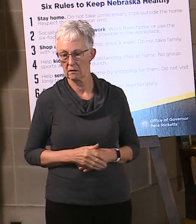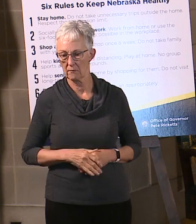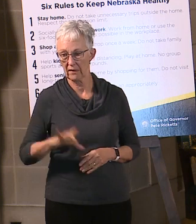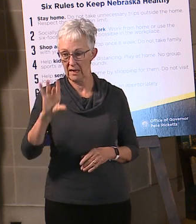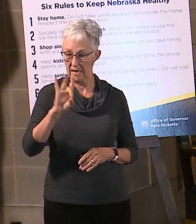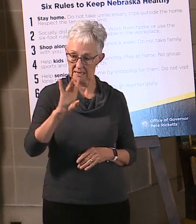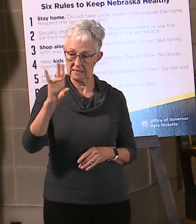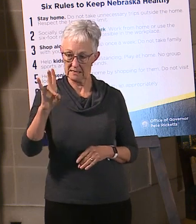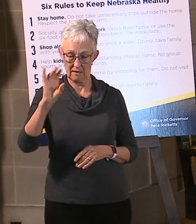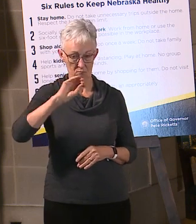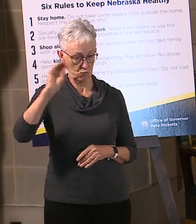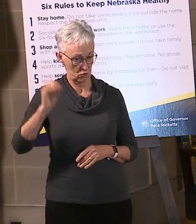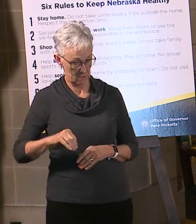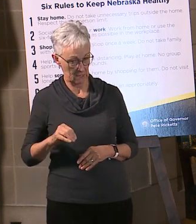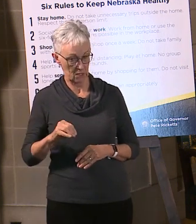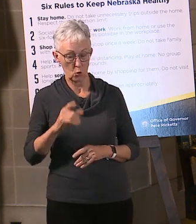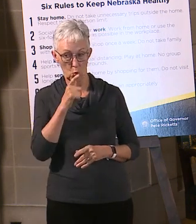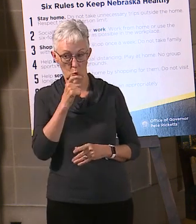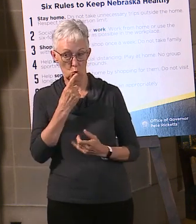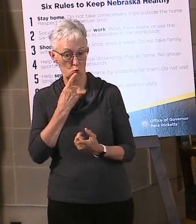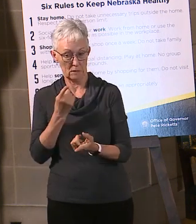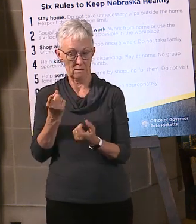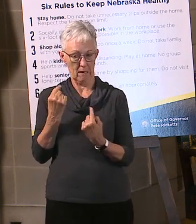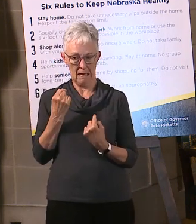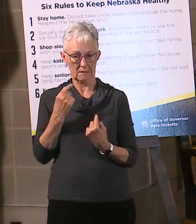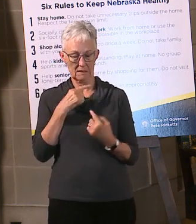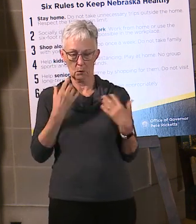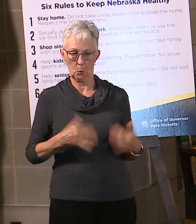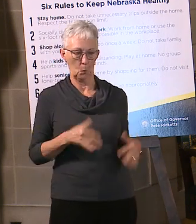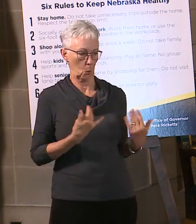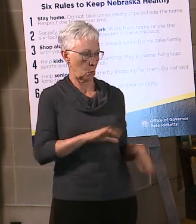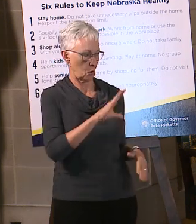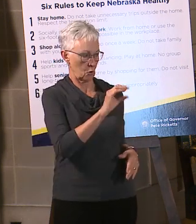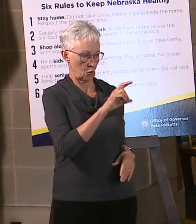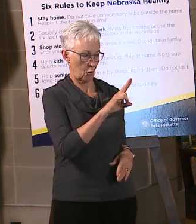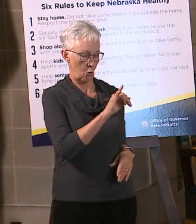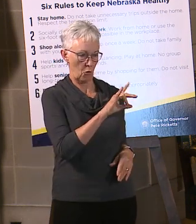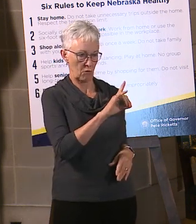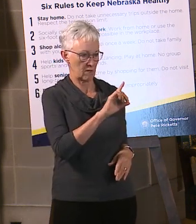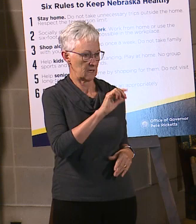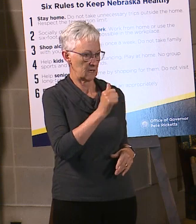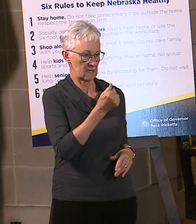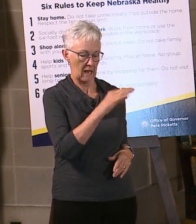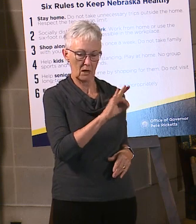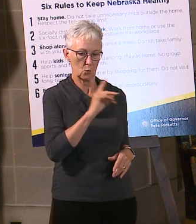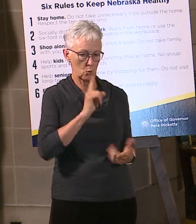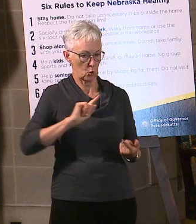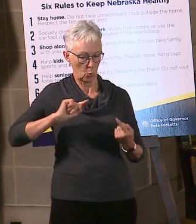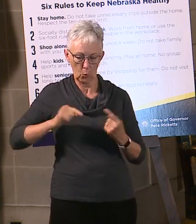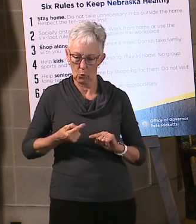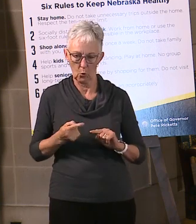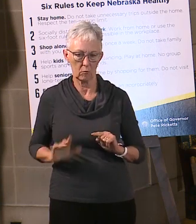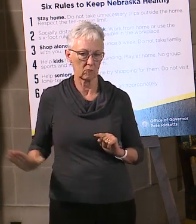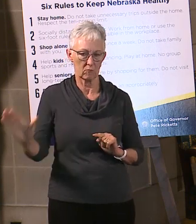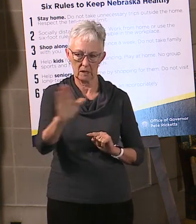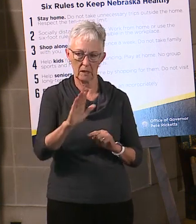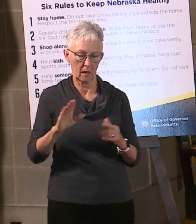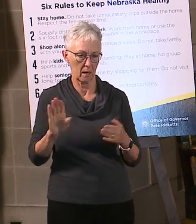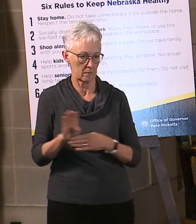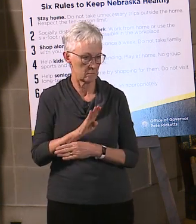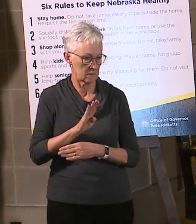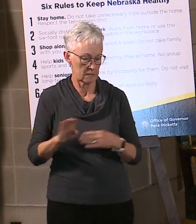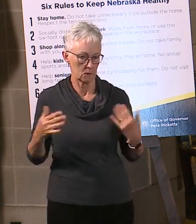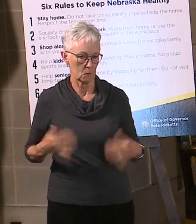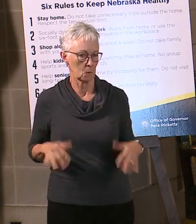respondents have been negatively impacted by COVID-19. And yet, while we are